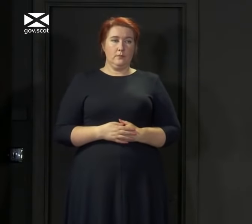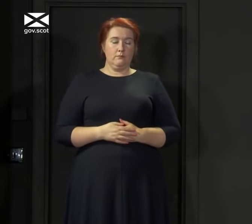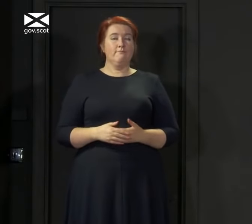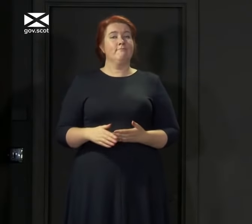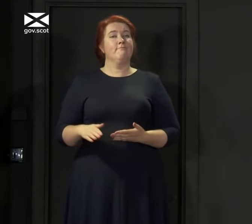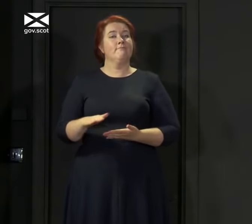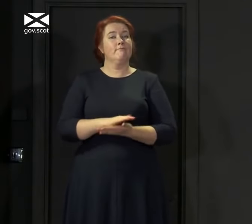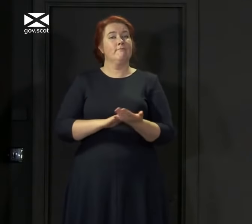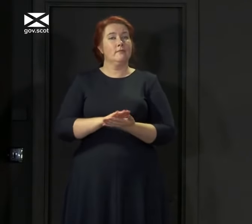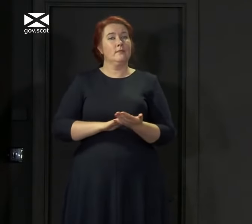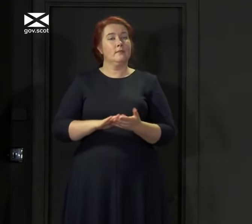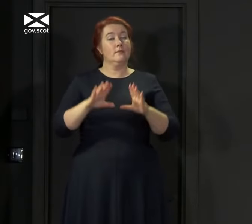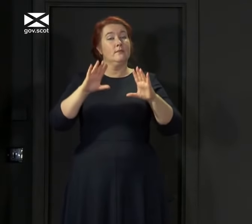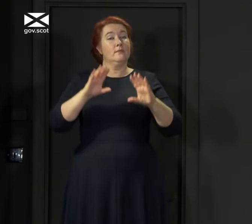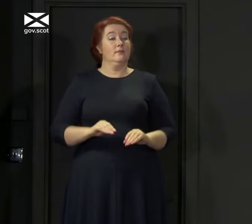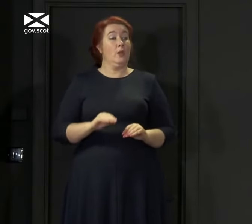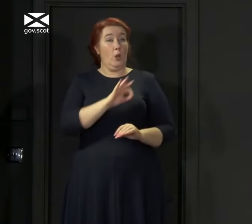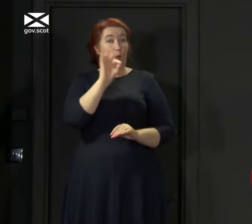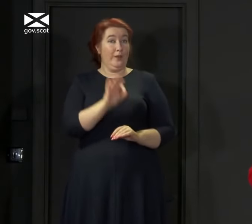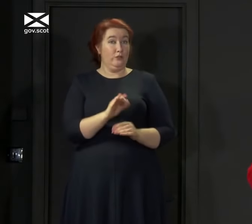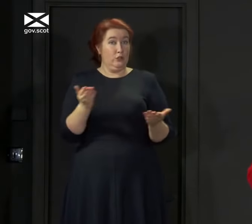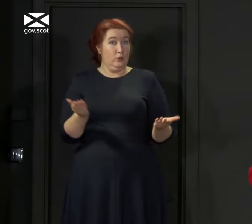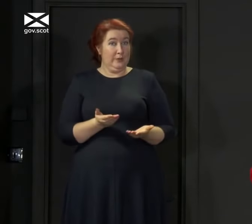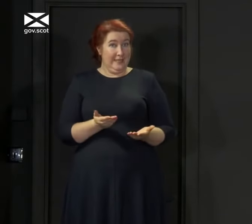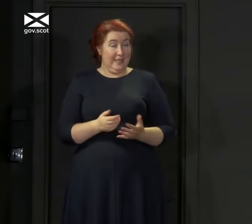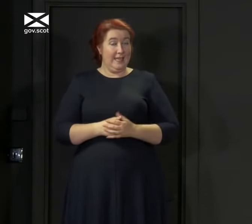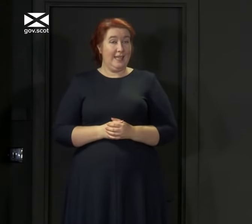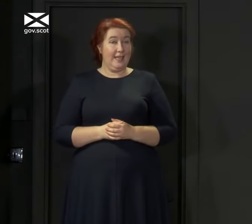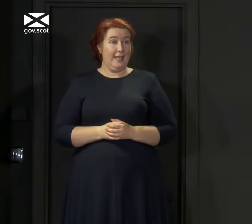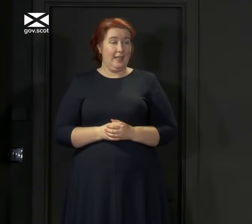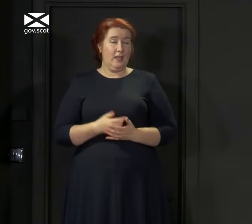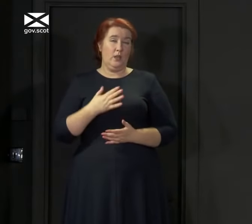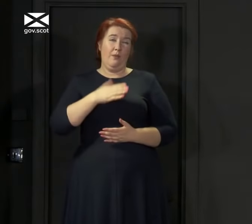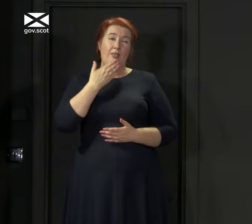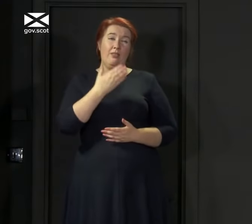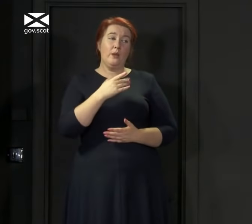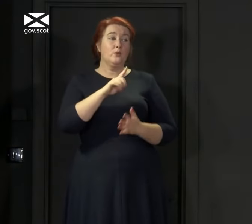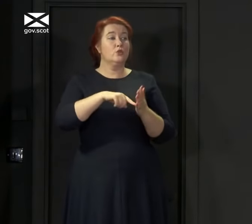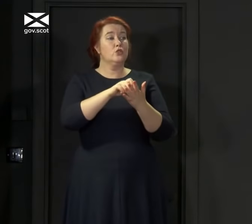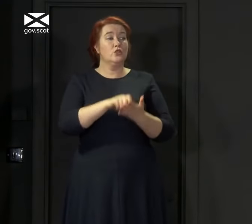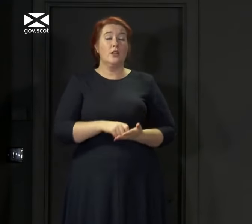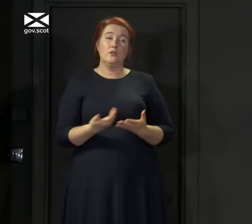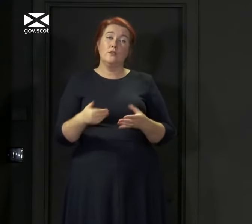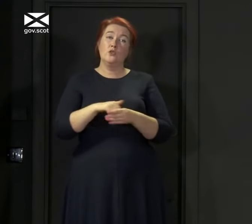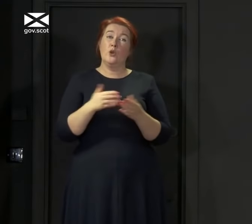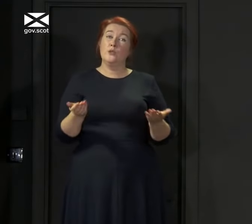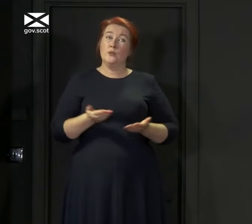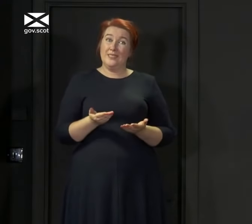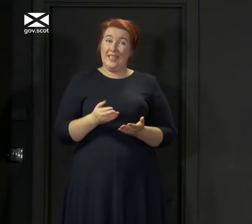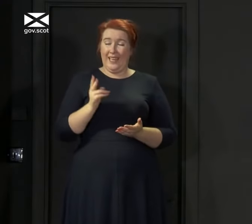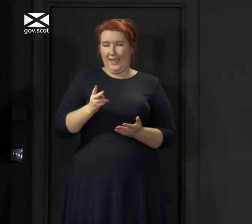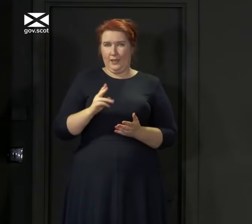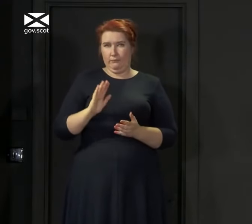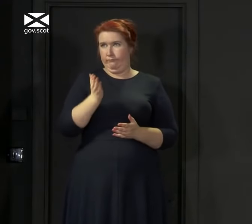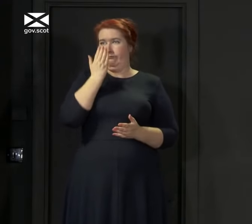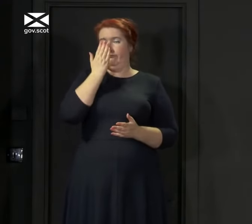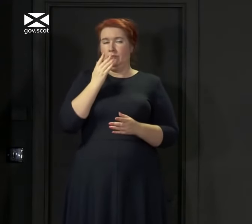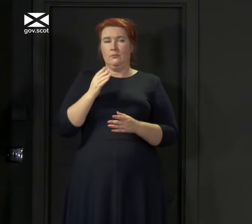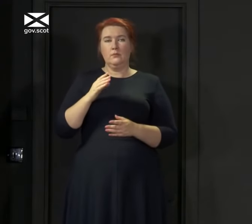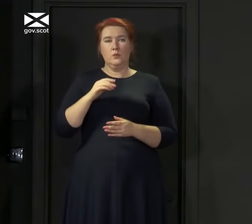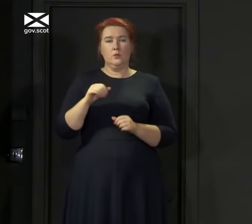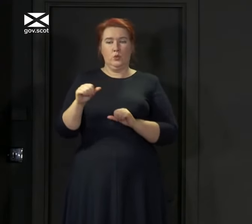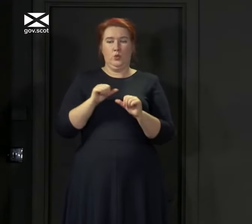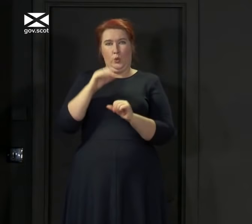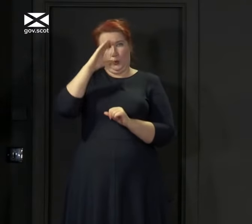That concludes the questions from today. So can I thank the journalists for joining us today again at short notice because this